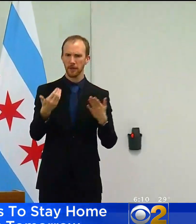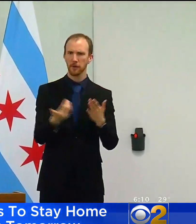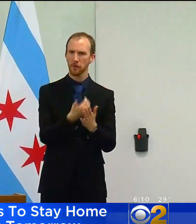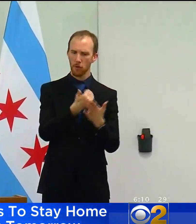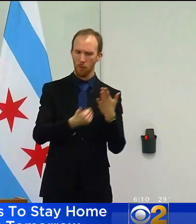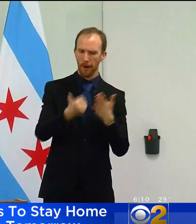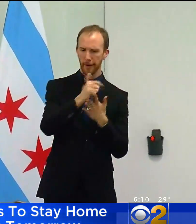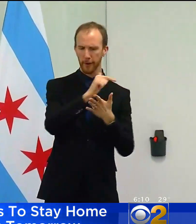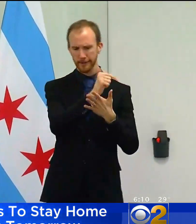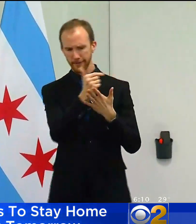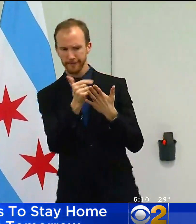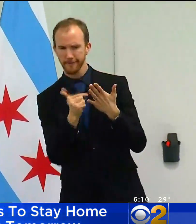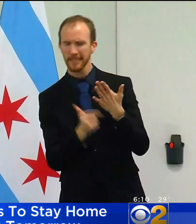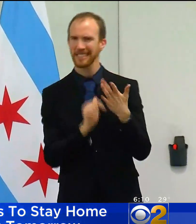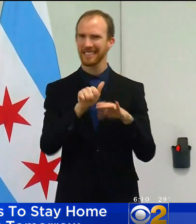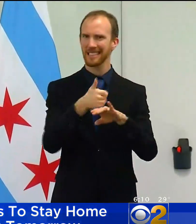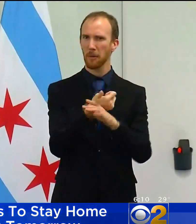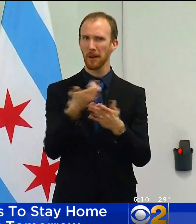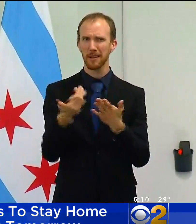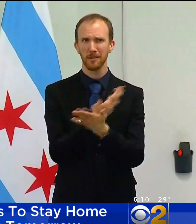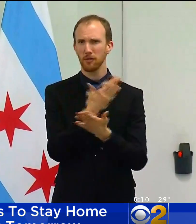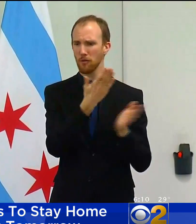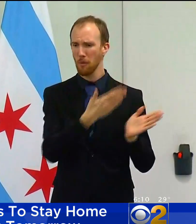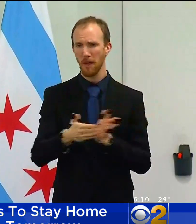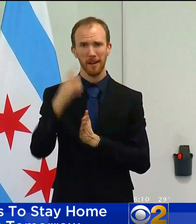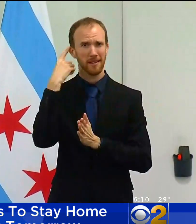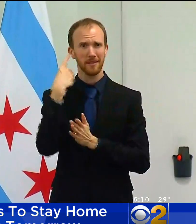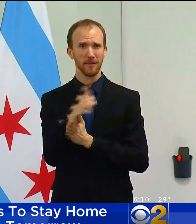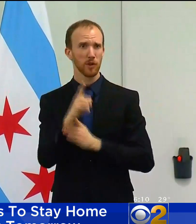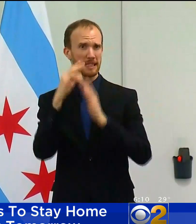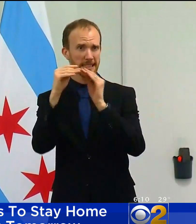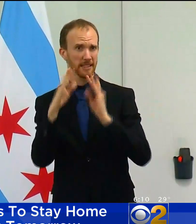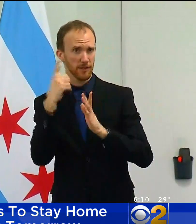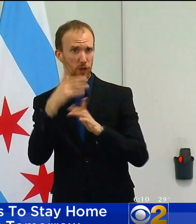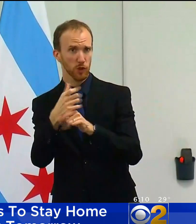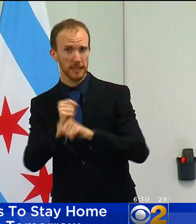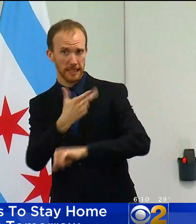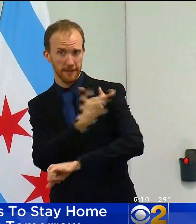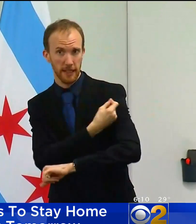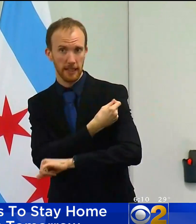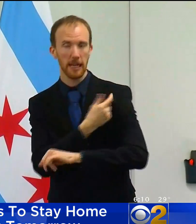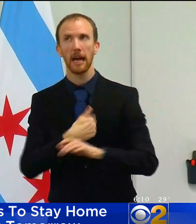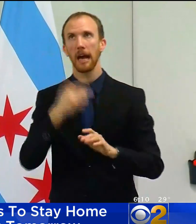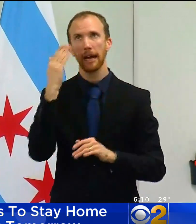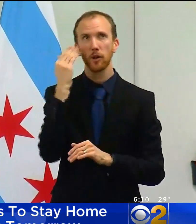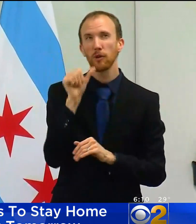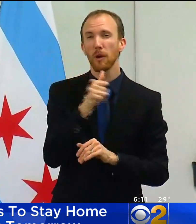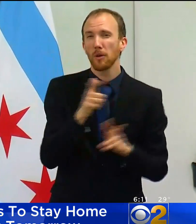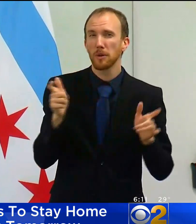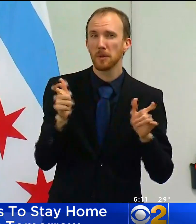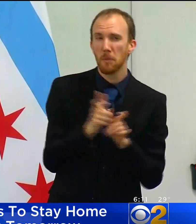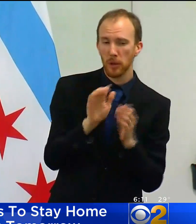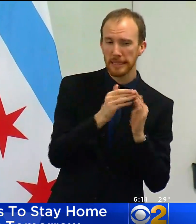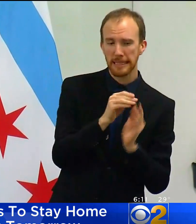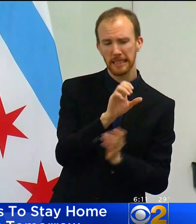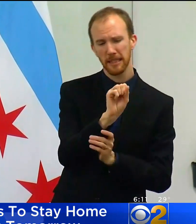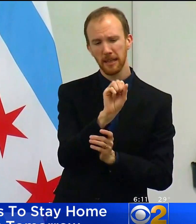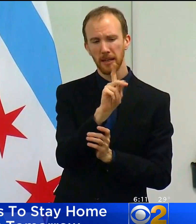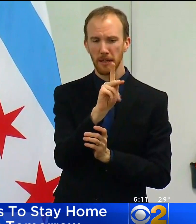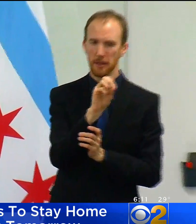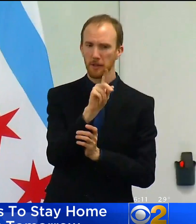teachers vaccinated. They're They're getting vaccinated. I get I get it. It's smaller suburbs like Skokie is already vaccinated. There's